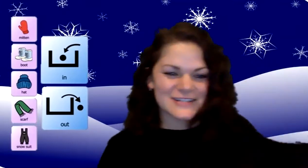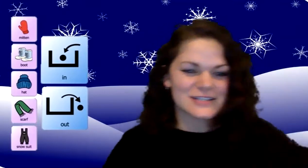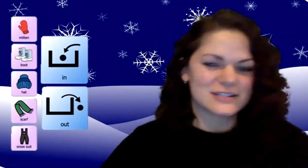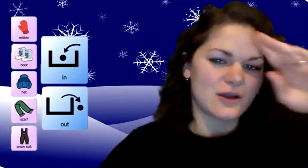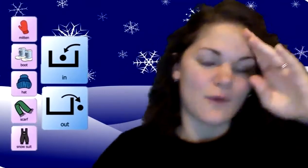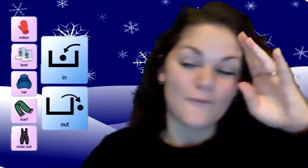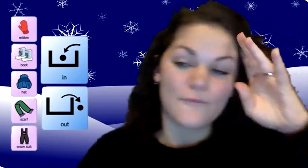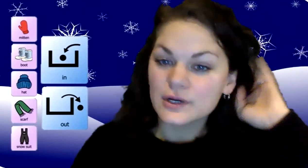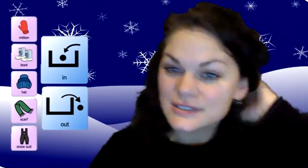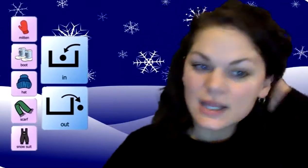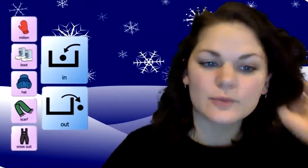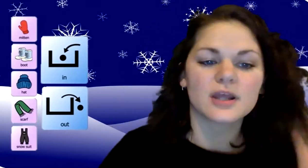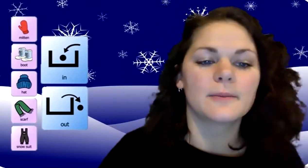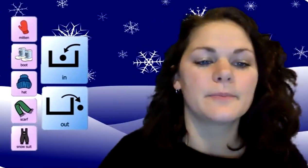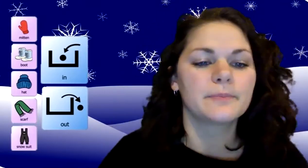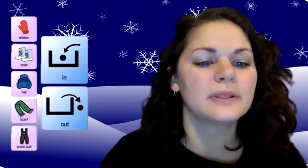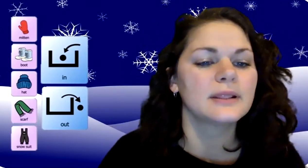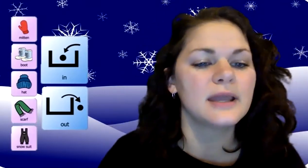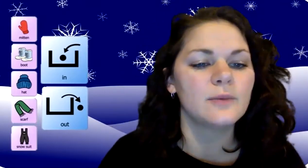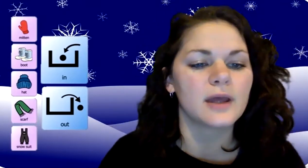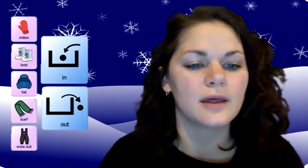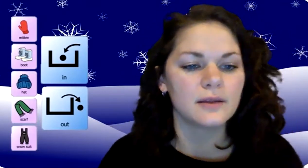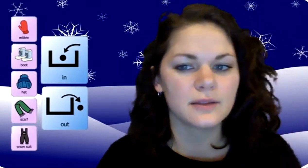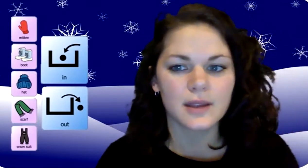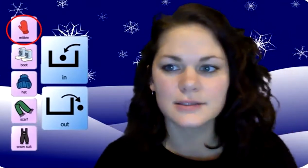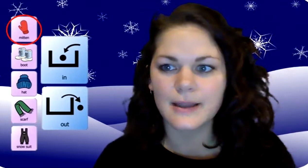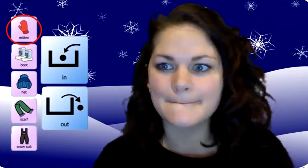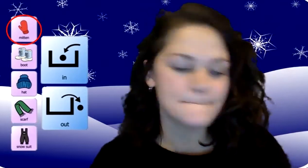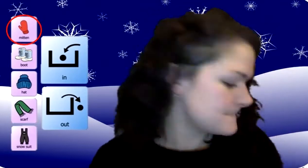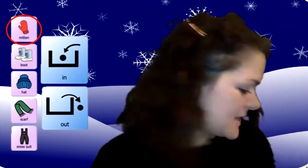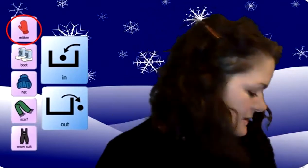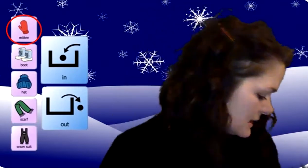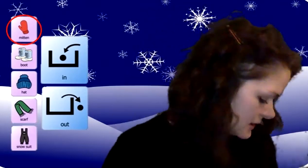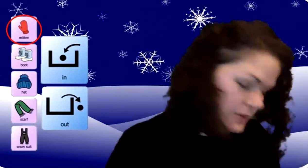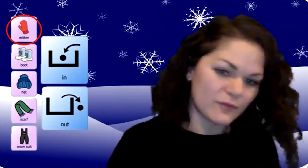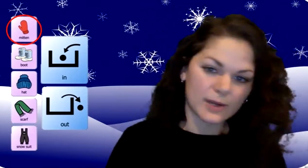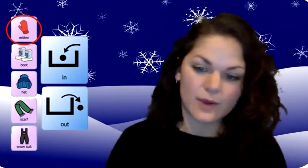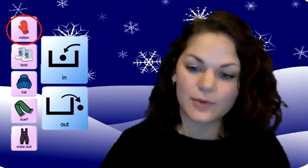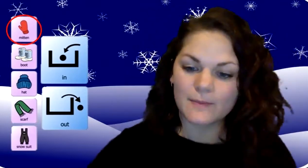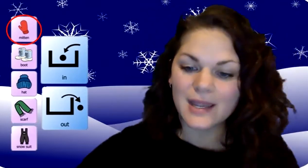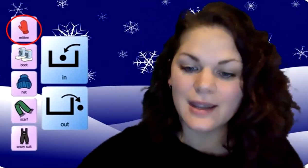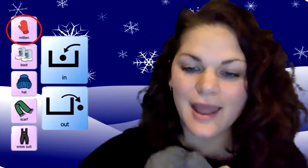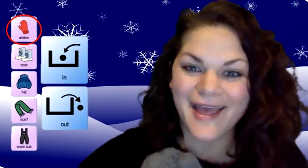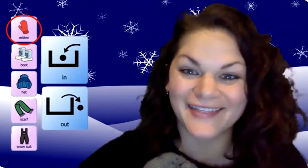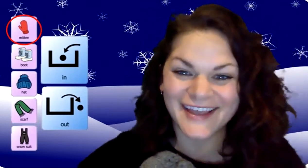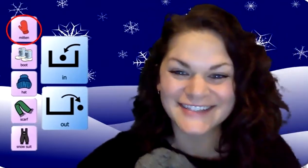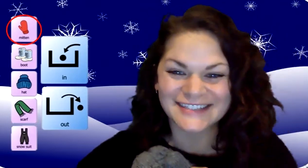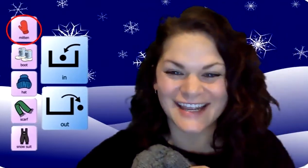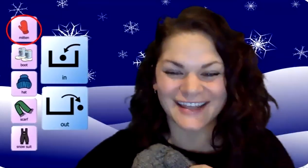So first thing we're going to play with is a mitten. So everybody grab your mitten and let's dance.